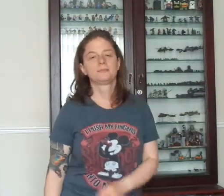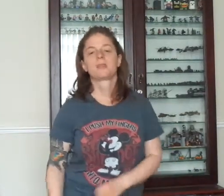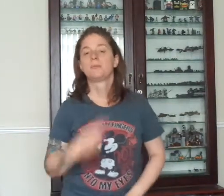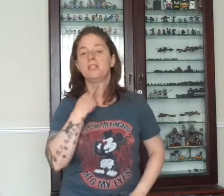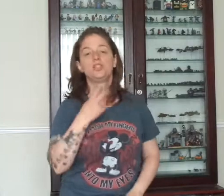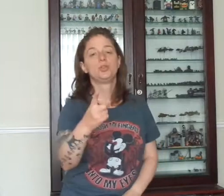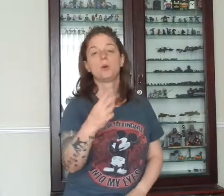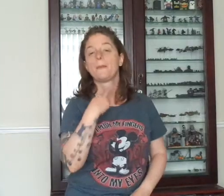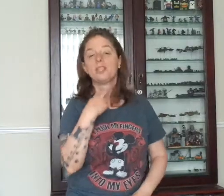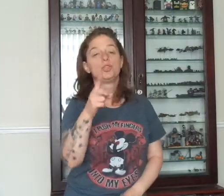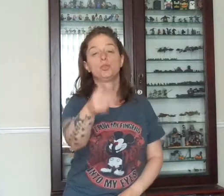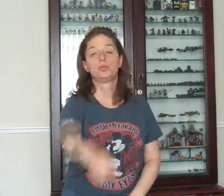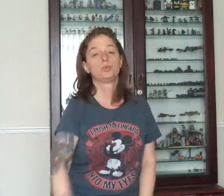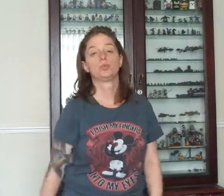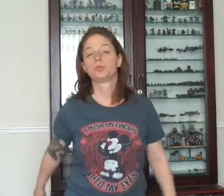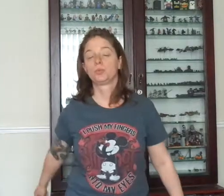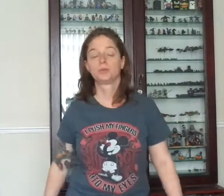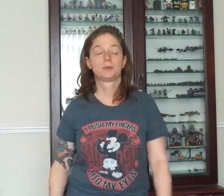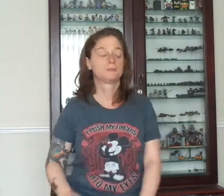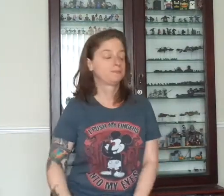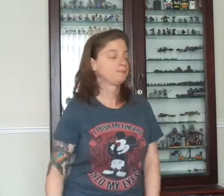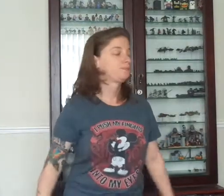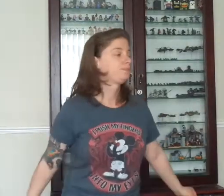So waste your time on me,